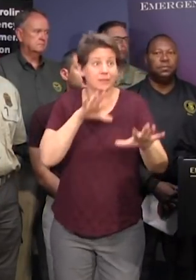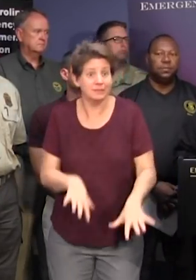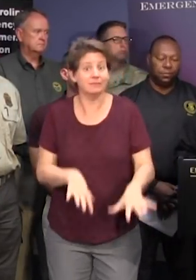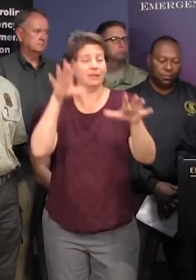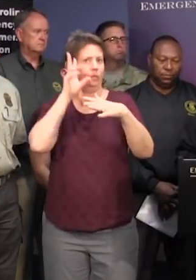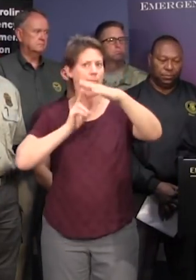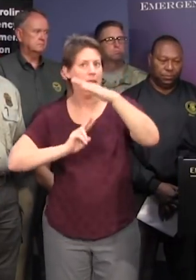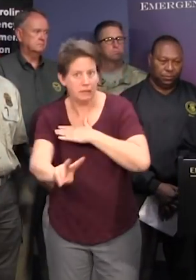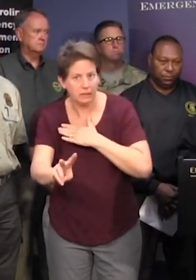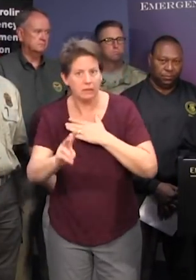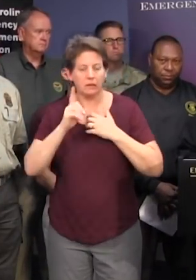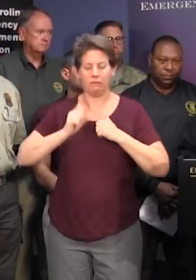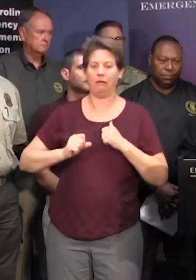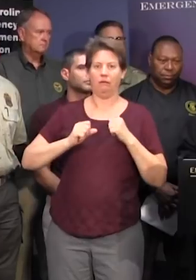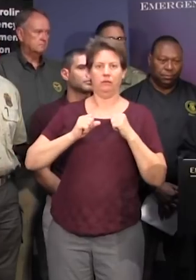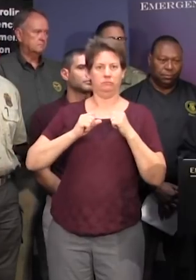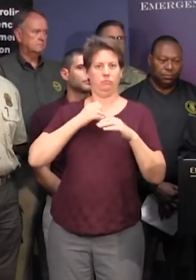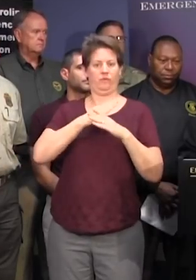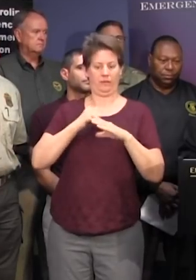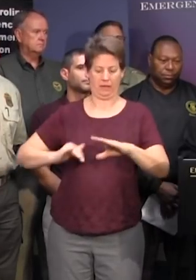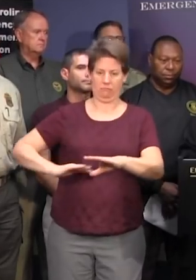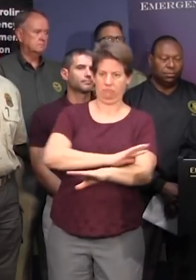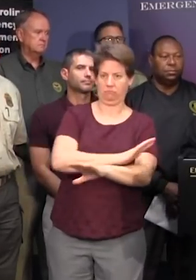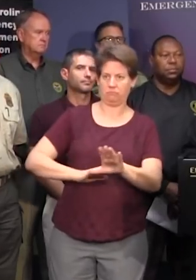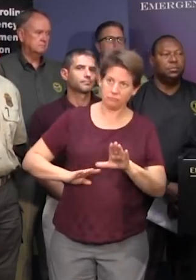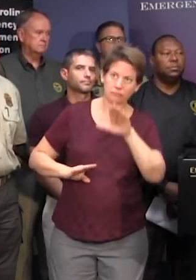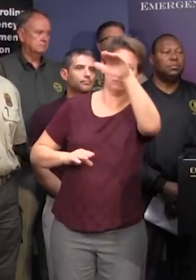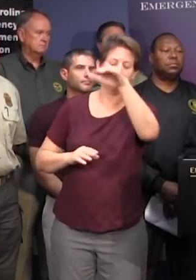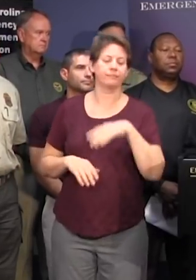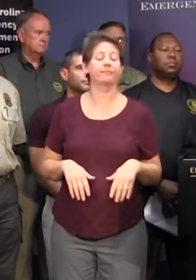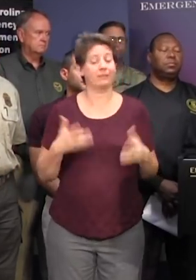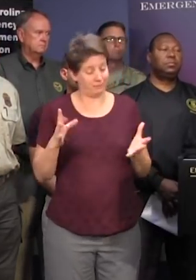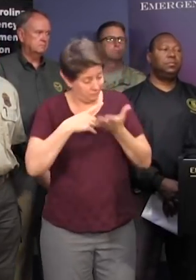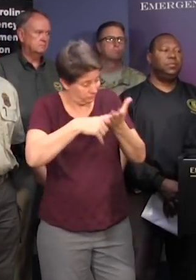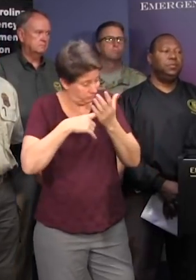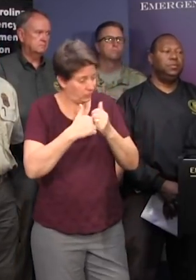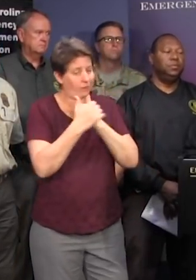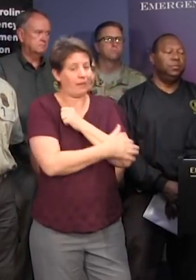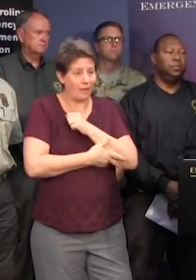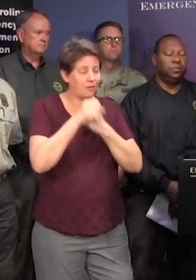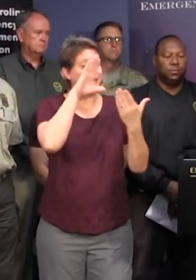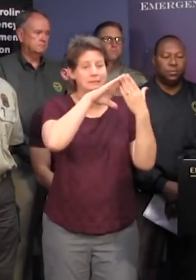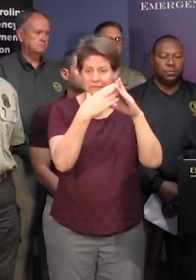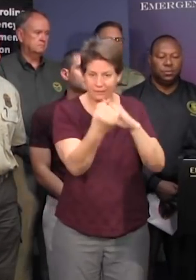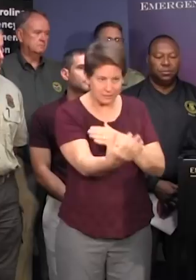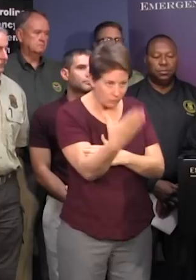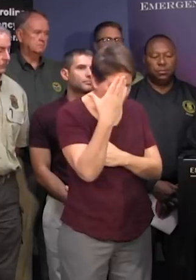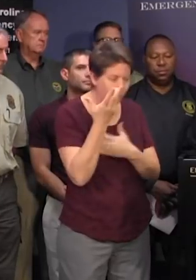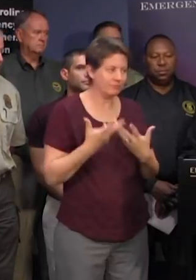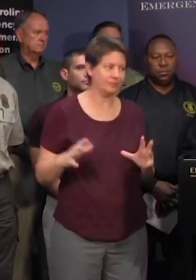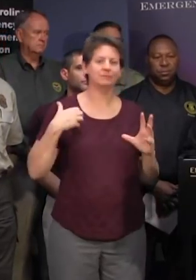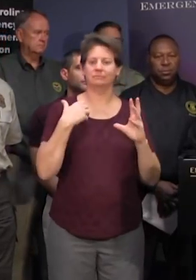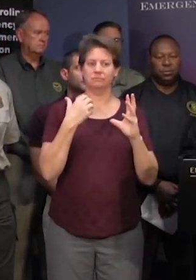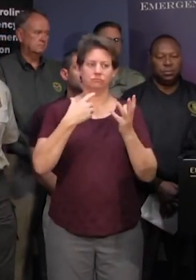as the team is analyzed from the flood model i did talk to the county as well as the city this morning we had a conference call